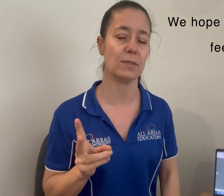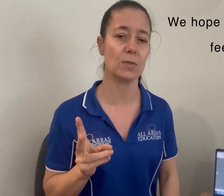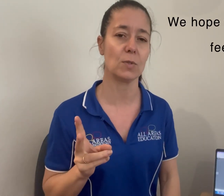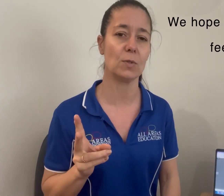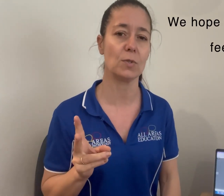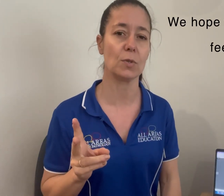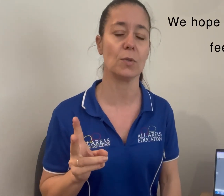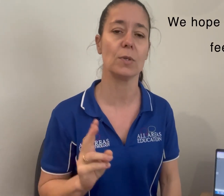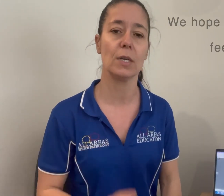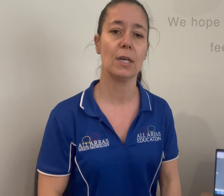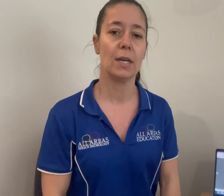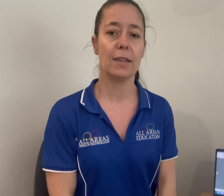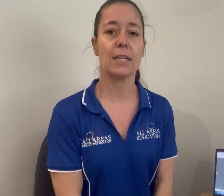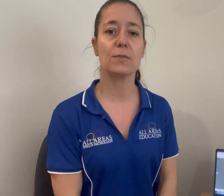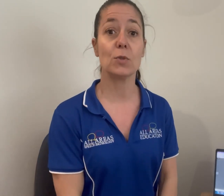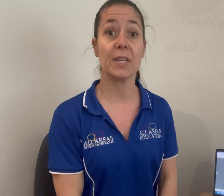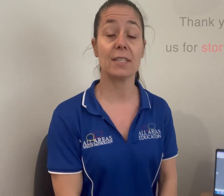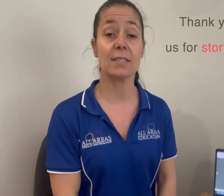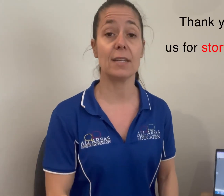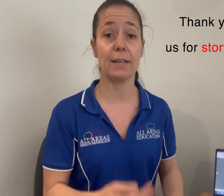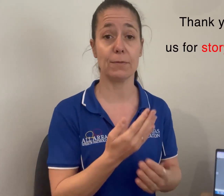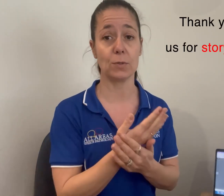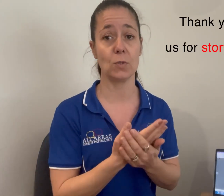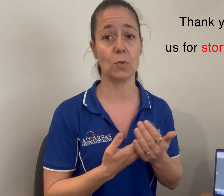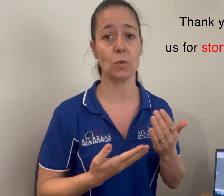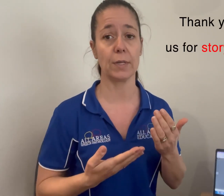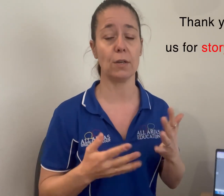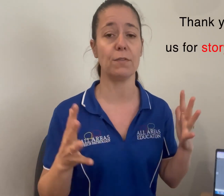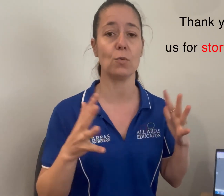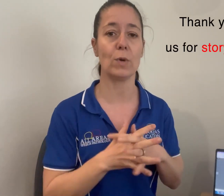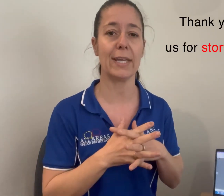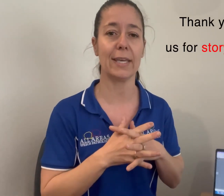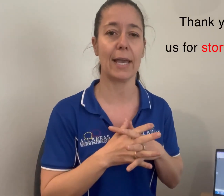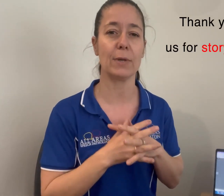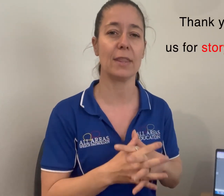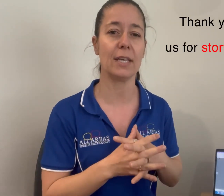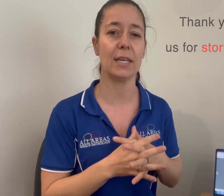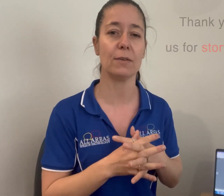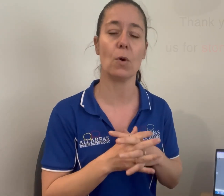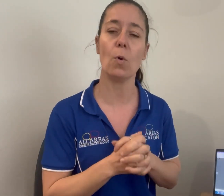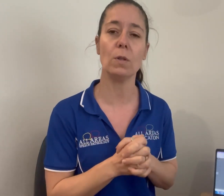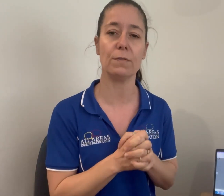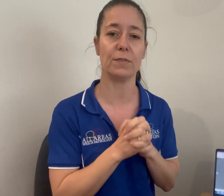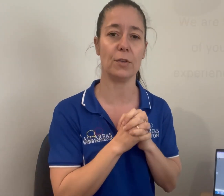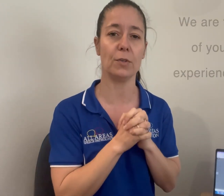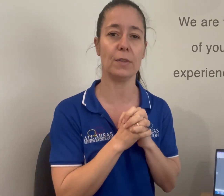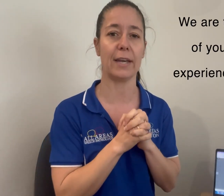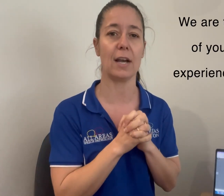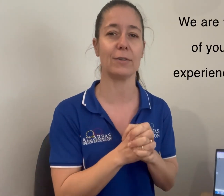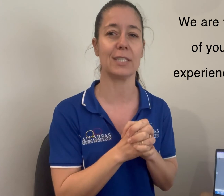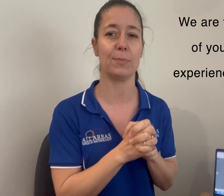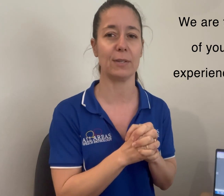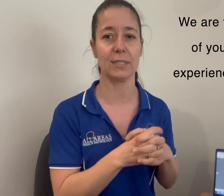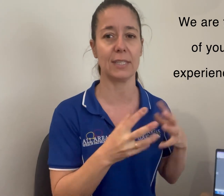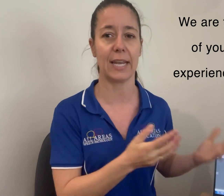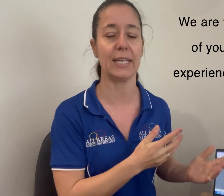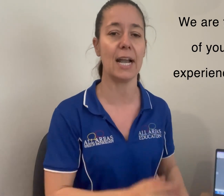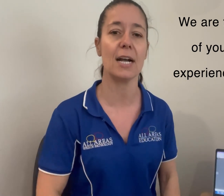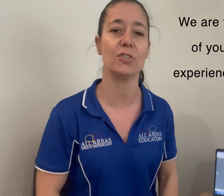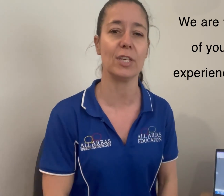soon too. Thanks for joining us today for Story of the Week. And we're thinking of all of you that are experiencing any hardship